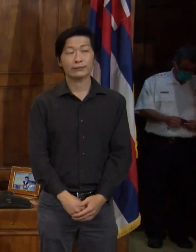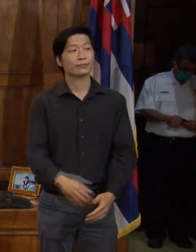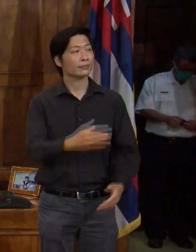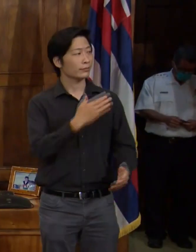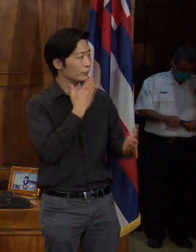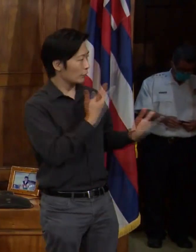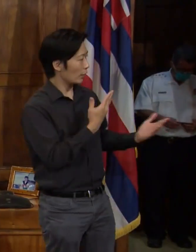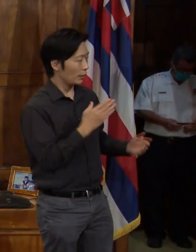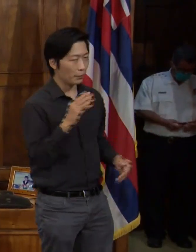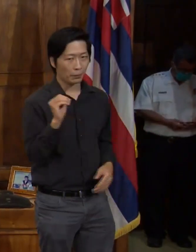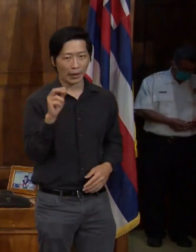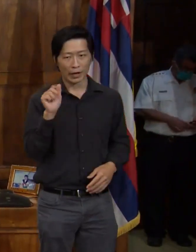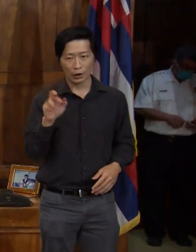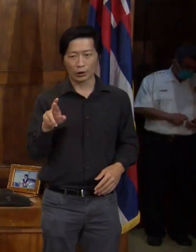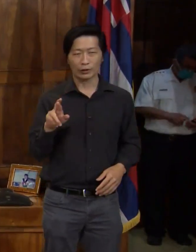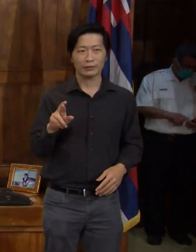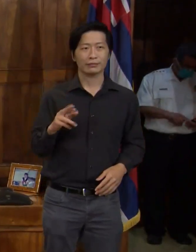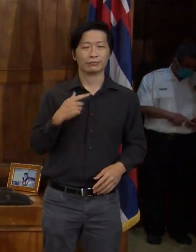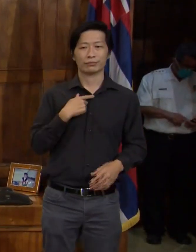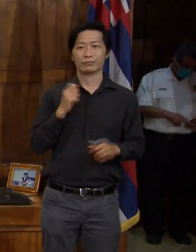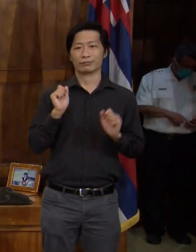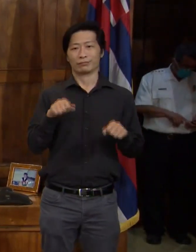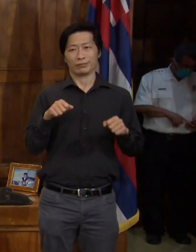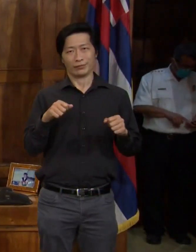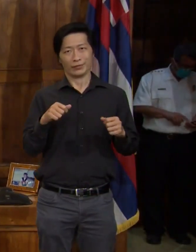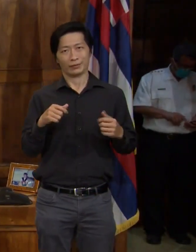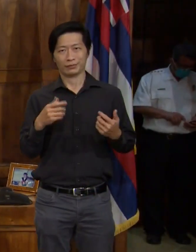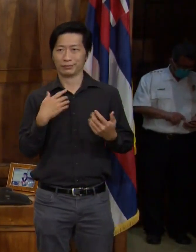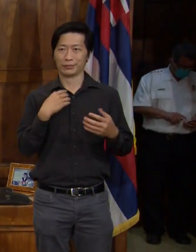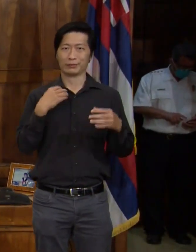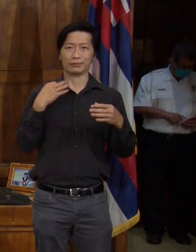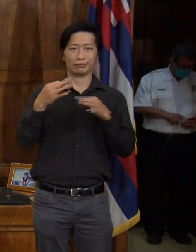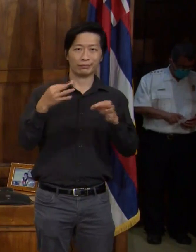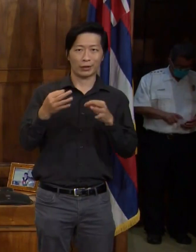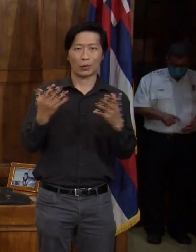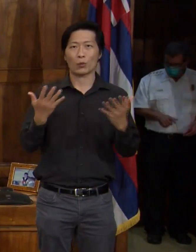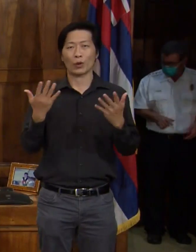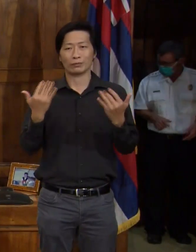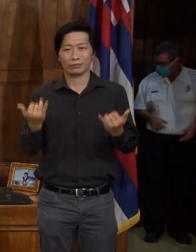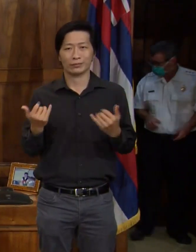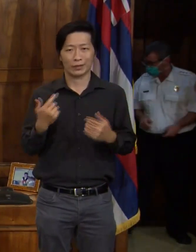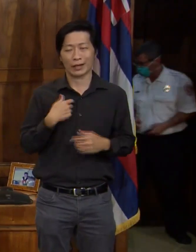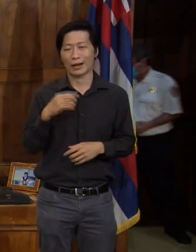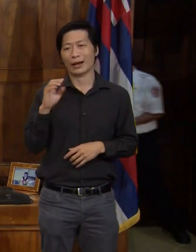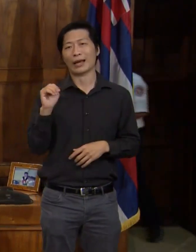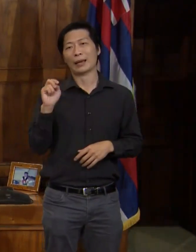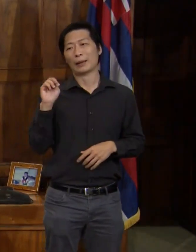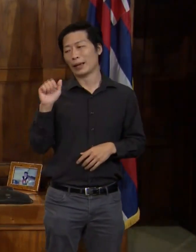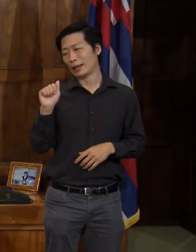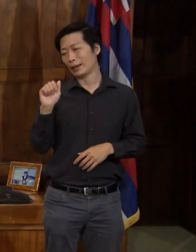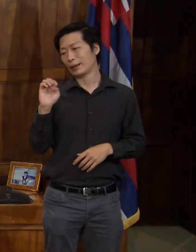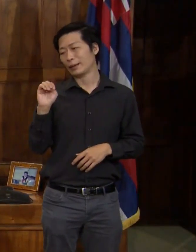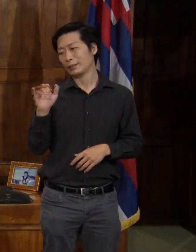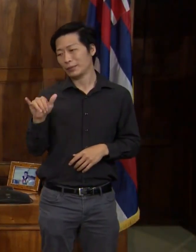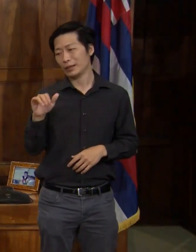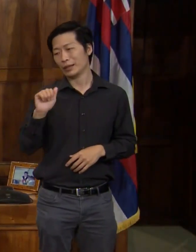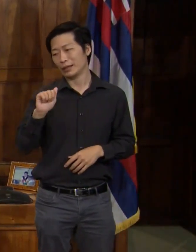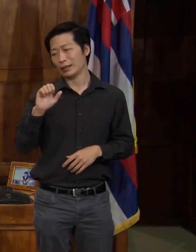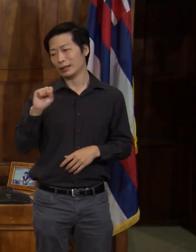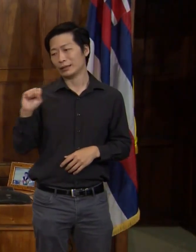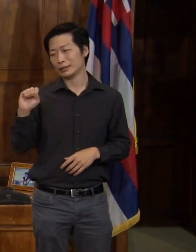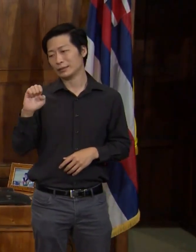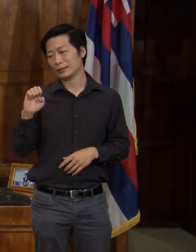Thank you mayor for the opportunity to provide an update on the city card. My name is Amy also by and I'm the director of the Office of Economic